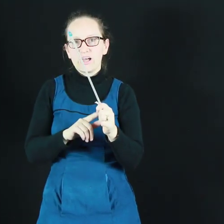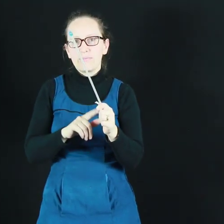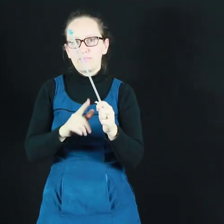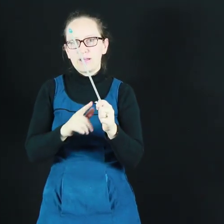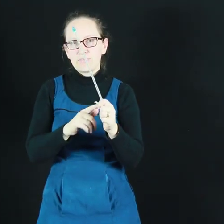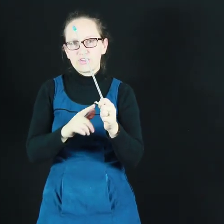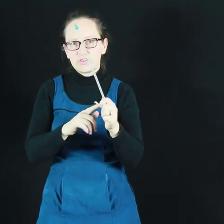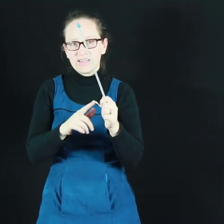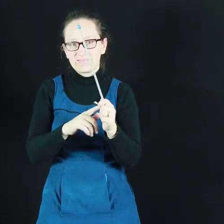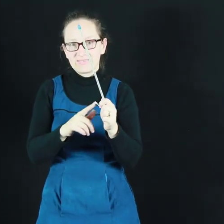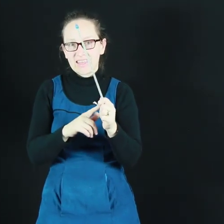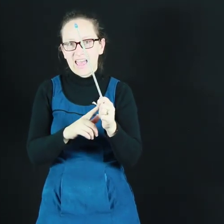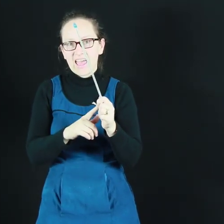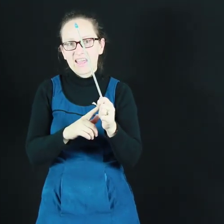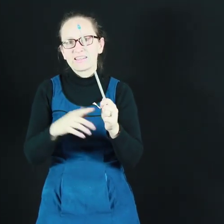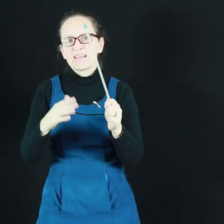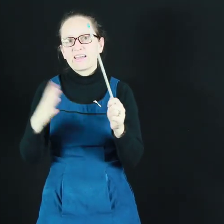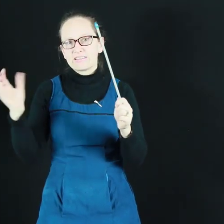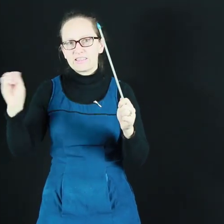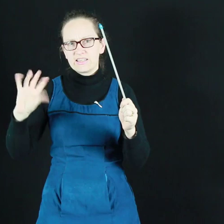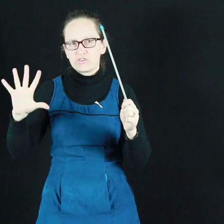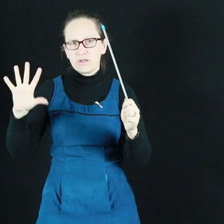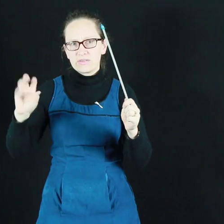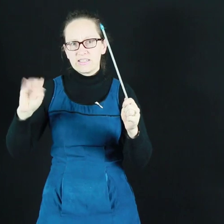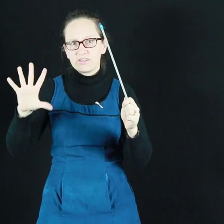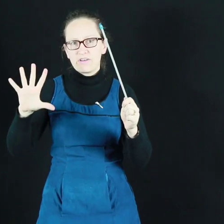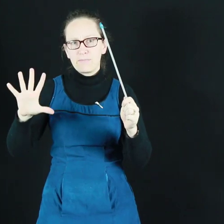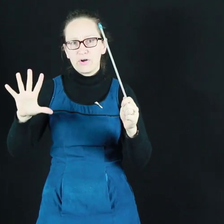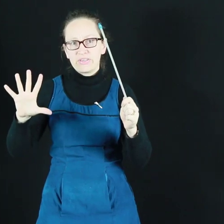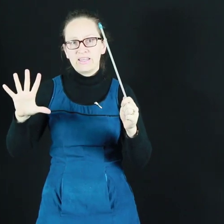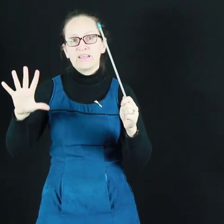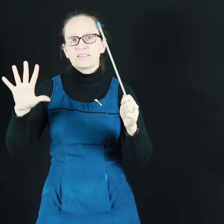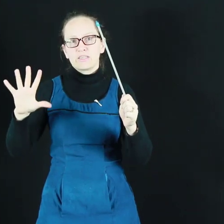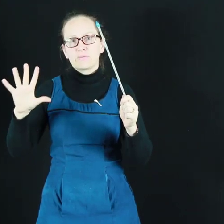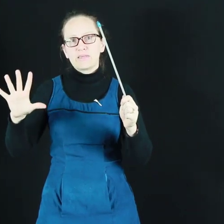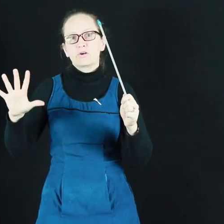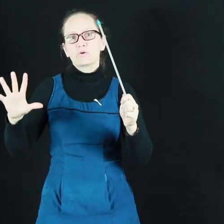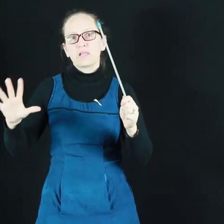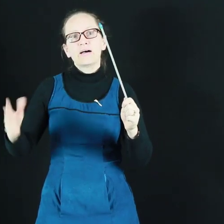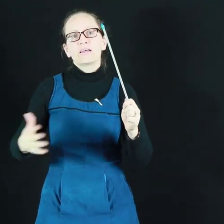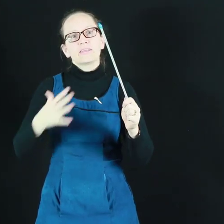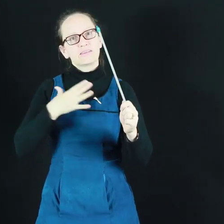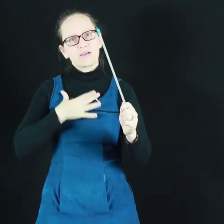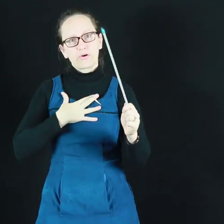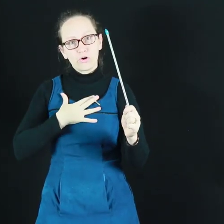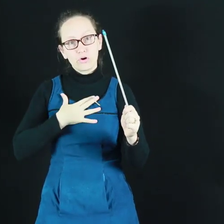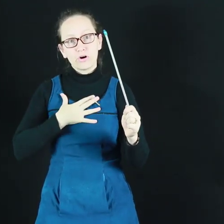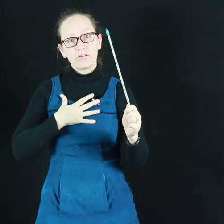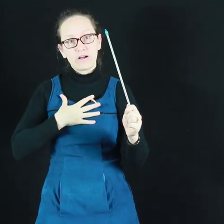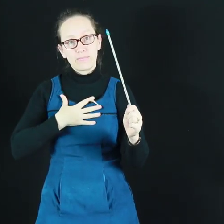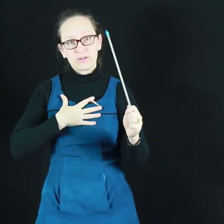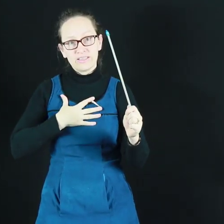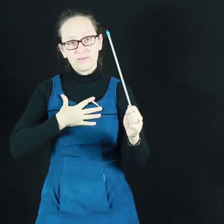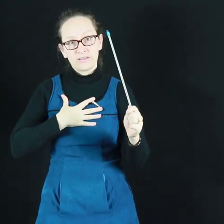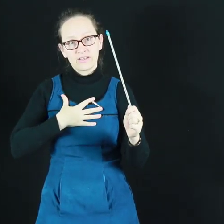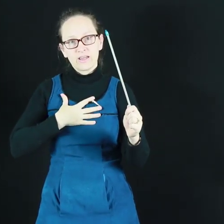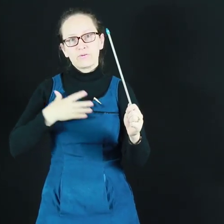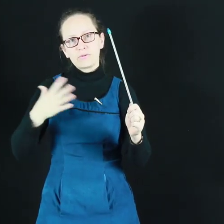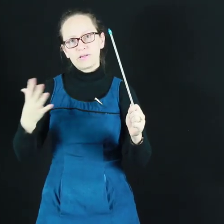by measuring their hand as the extremities of our body tend to be cooler than the core of our body. When we